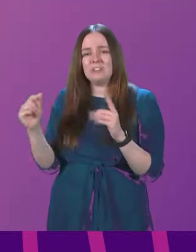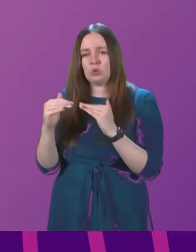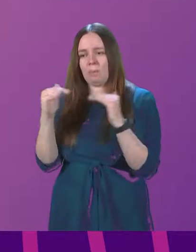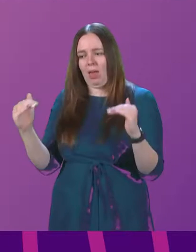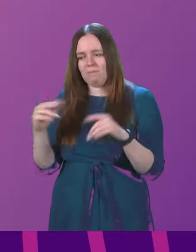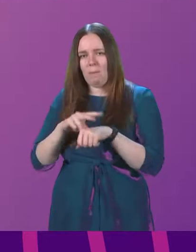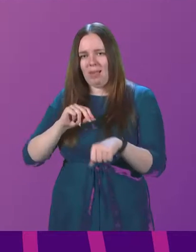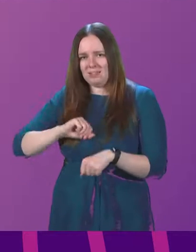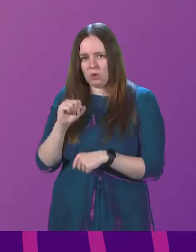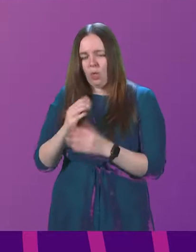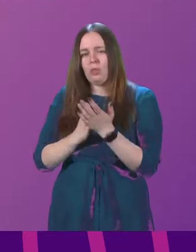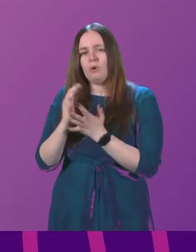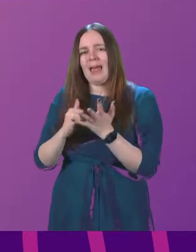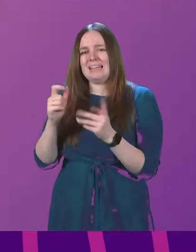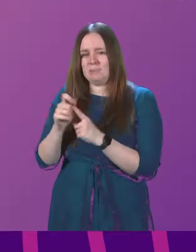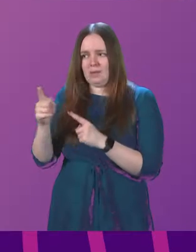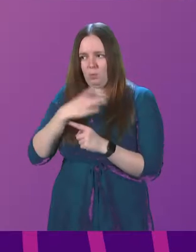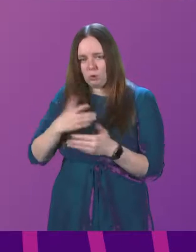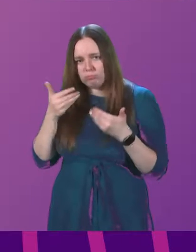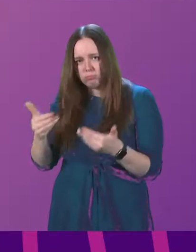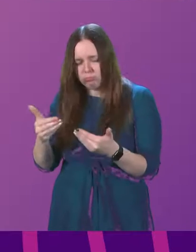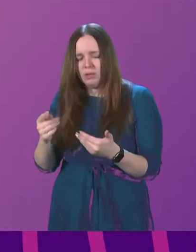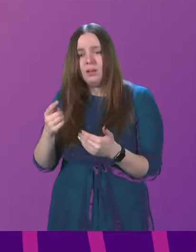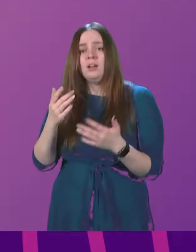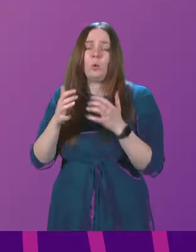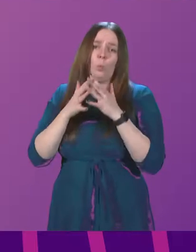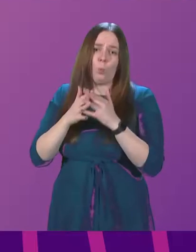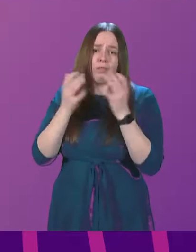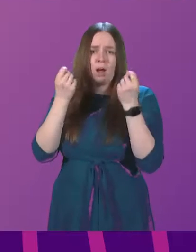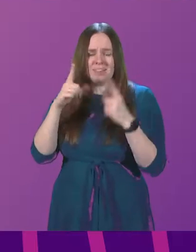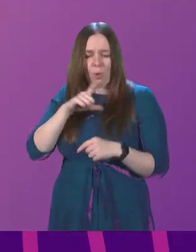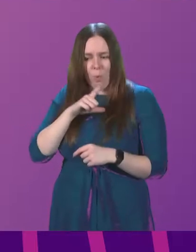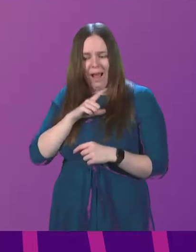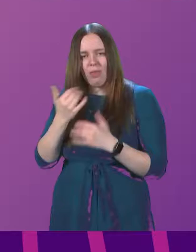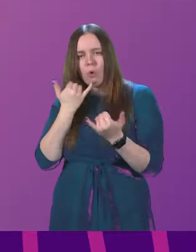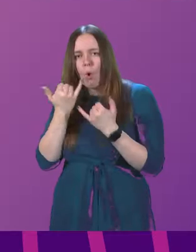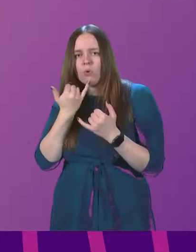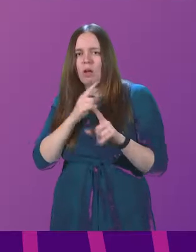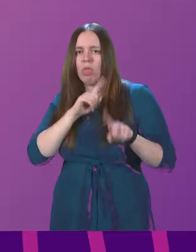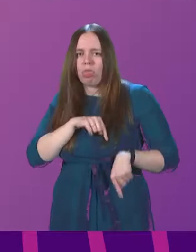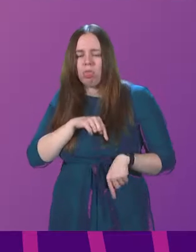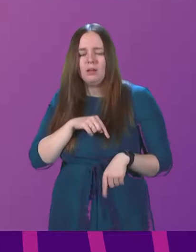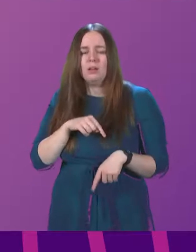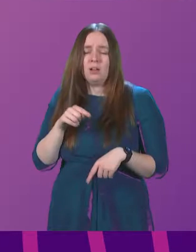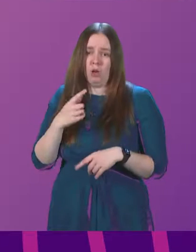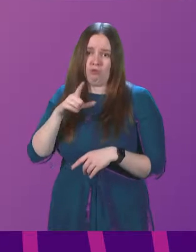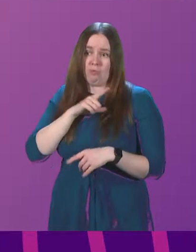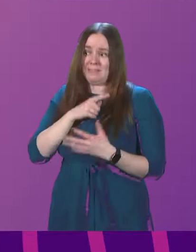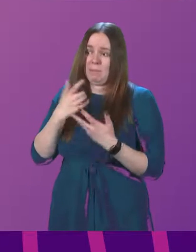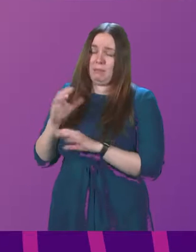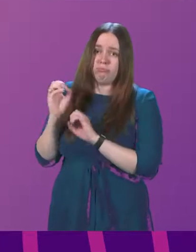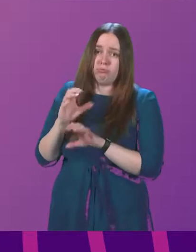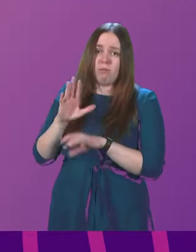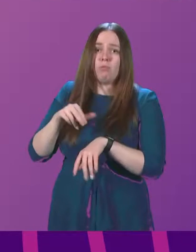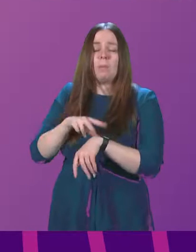Police Scotland through the SP are seeking to take forward. And it's worth understanding why some of these calls are abandoned. And these are the reasons given by the police,